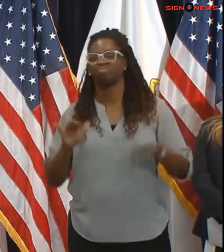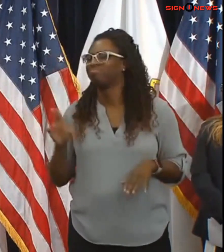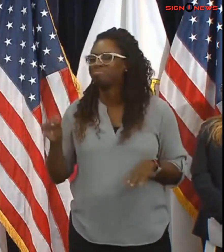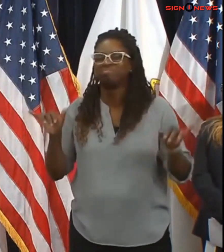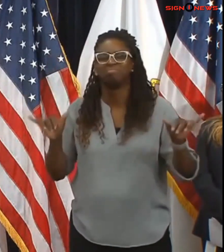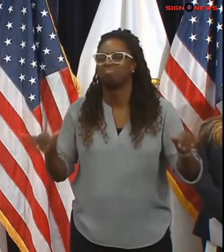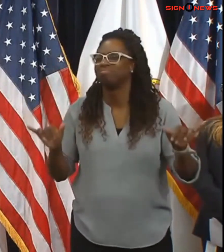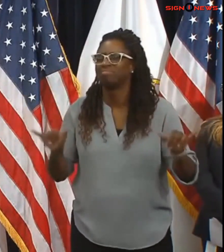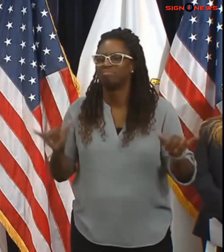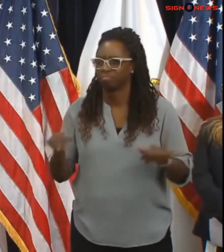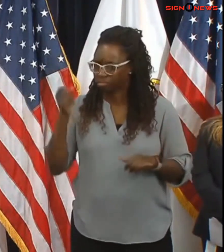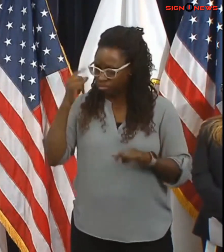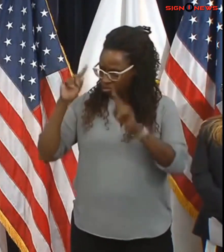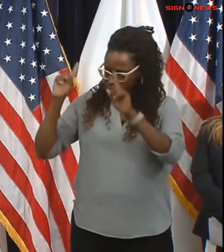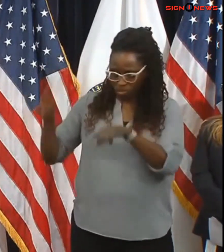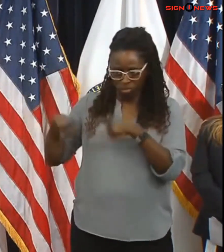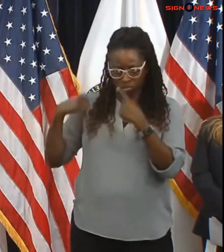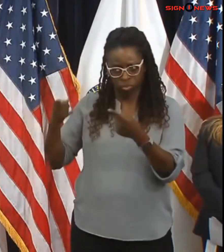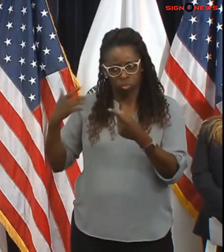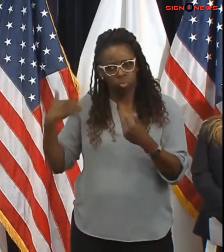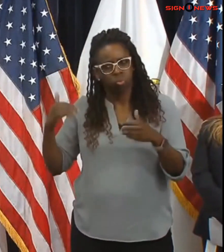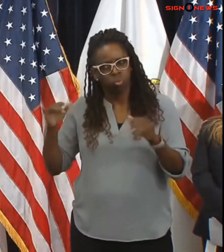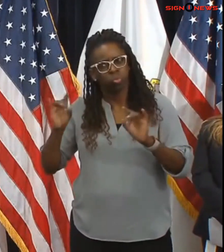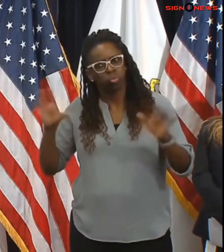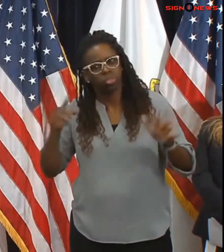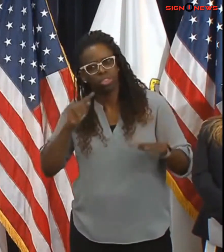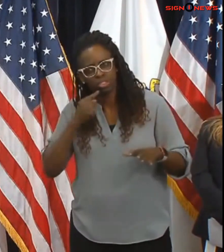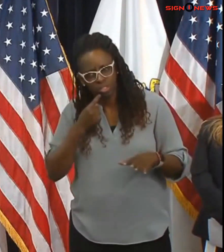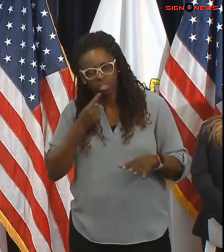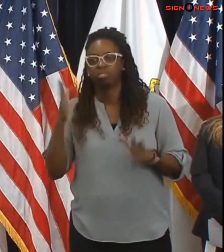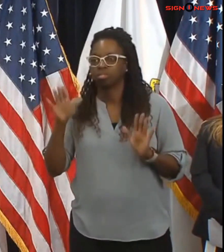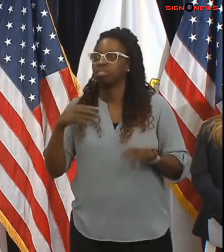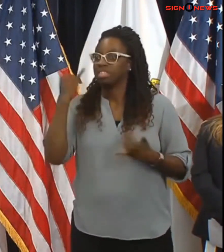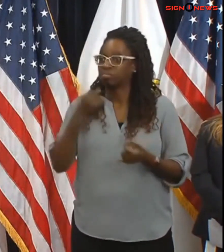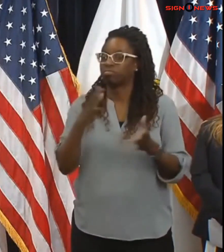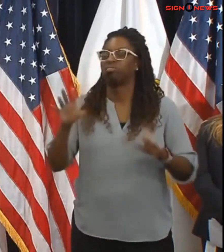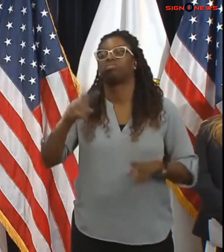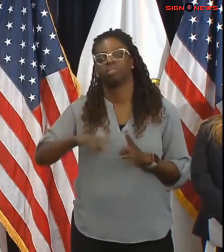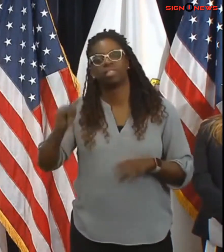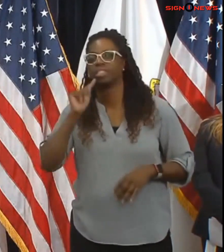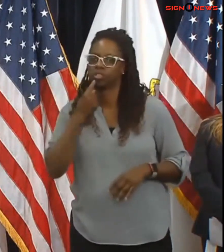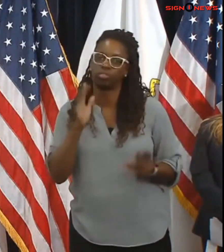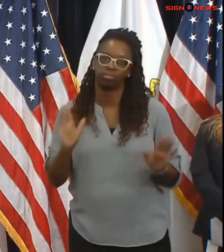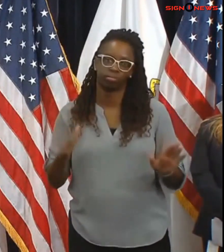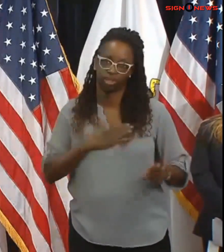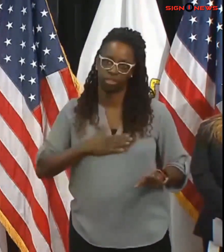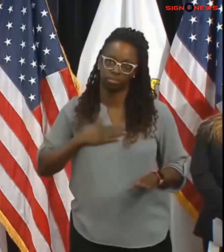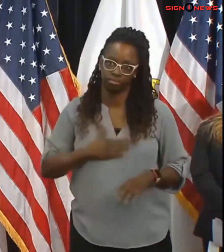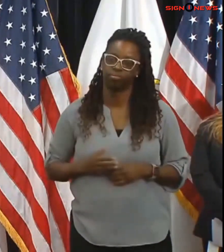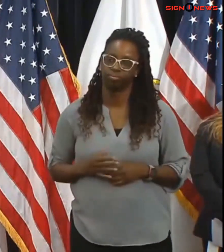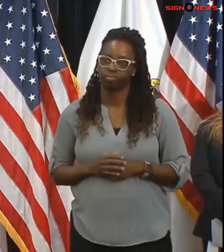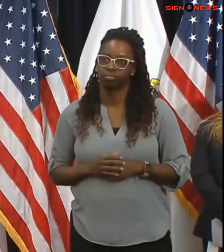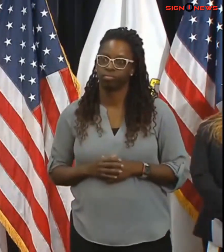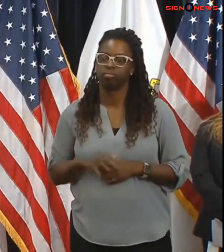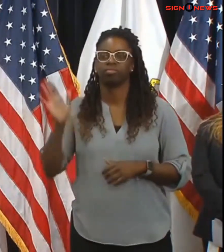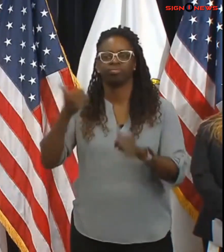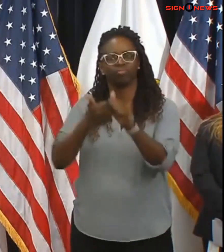needs to take it very seriously. Avoid going out if you can and be sure to check up on your neighbors who may need help during the